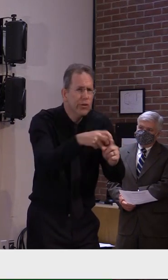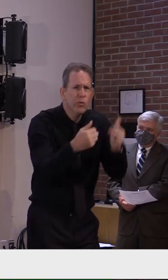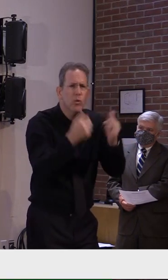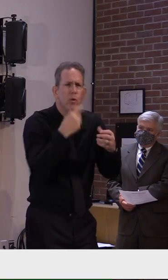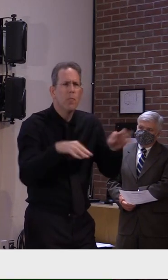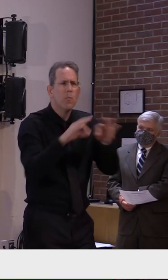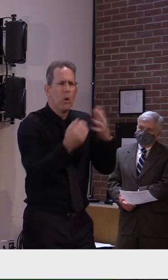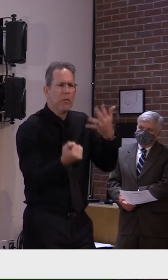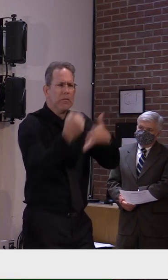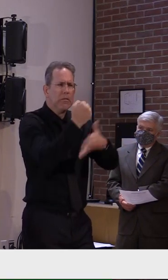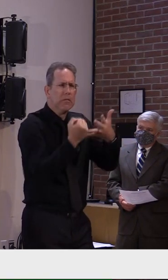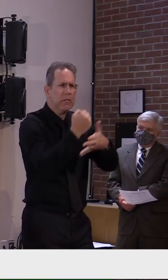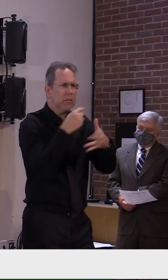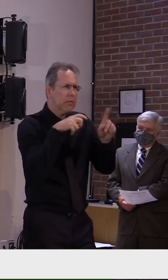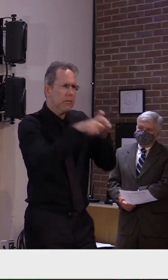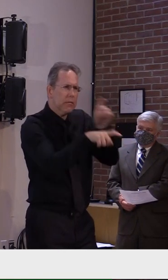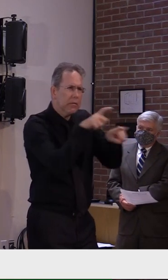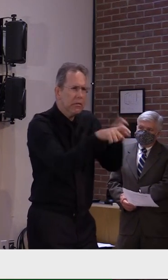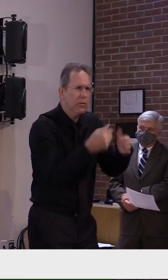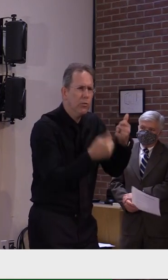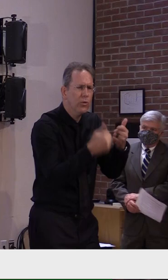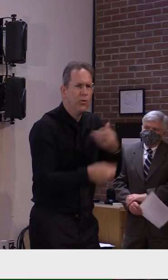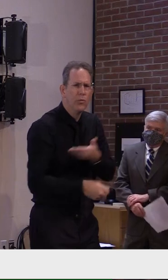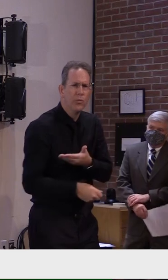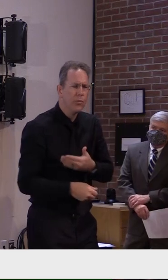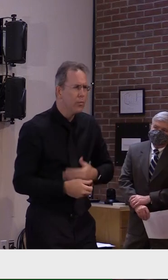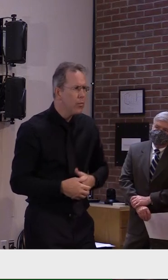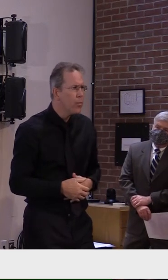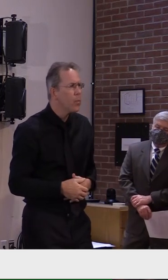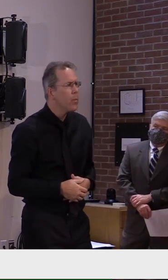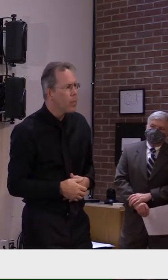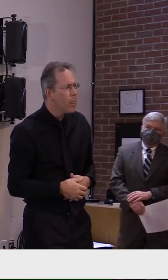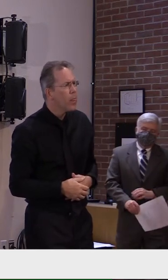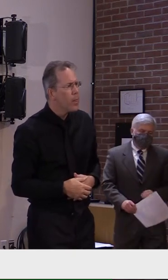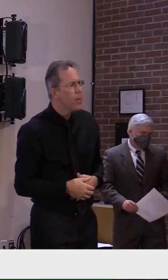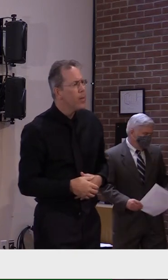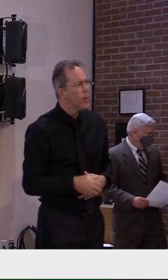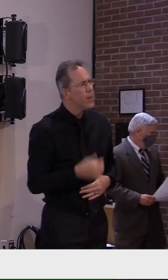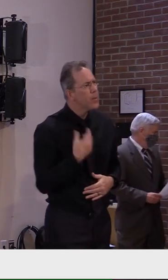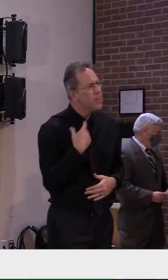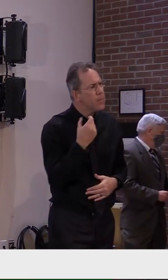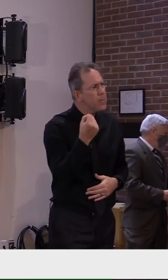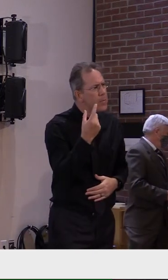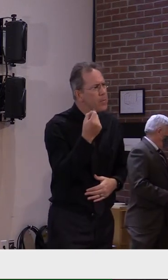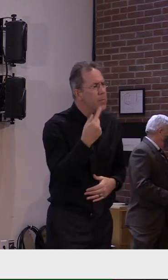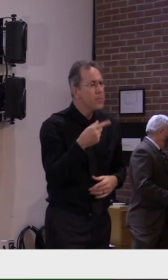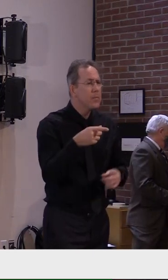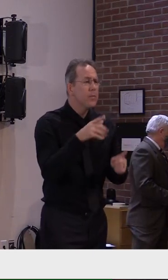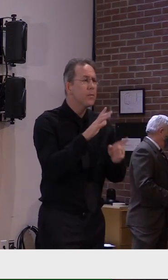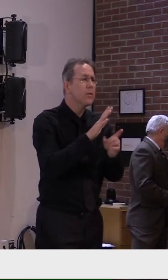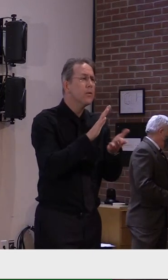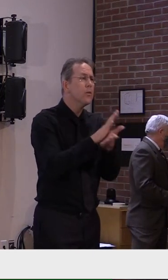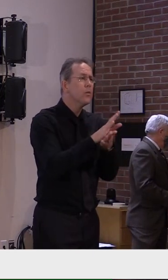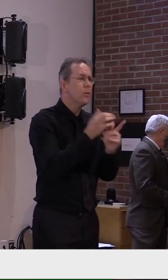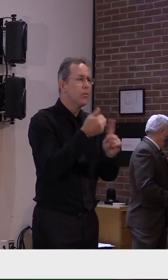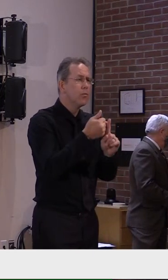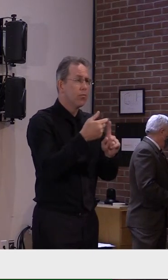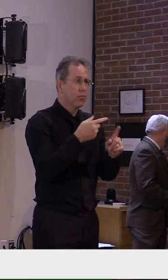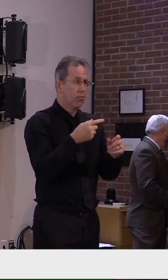special outbreak response team that would generally respond when there's a case in a school setting,